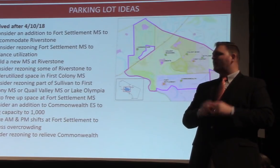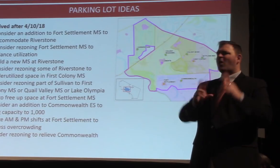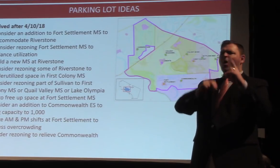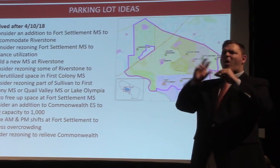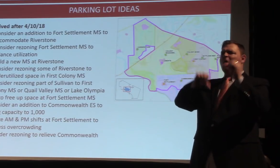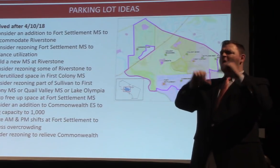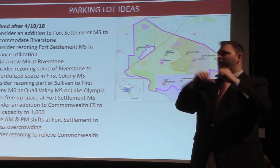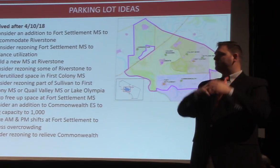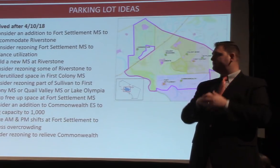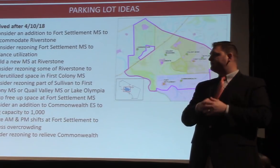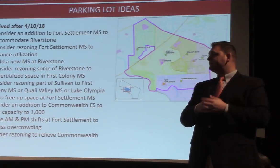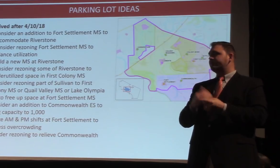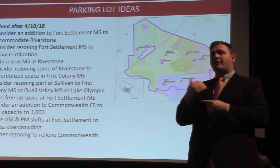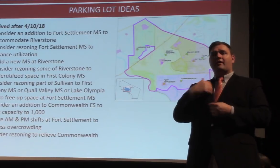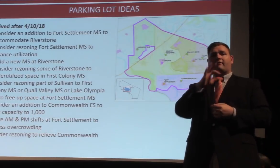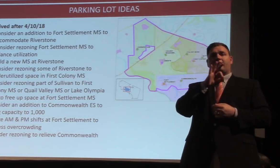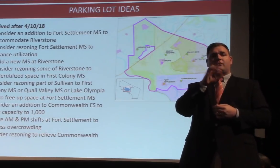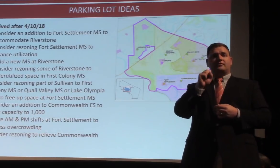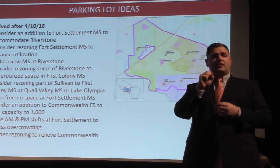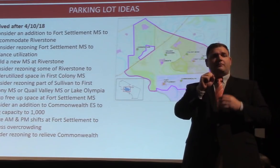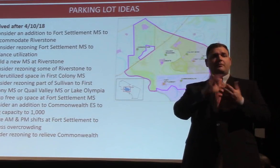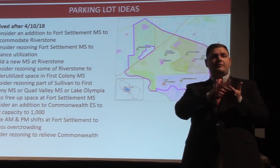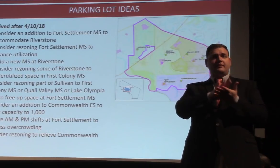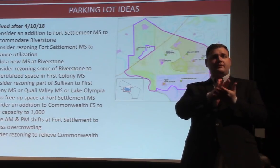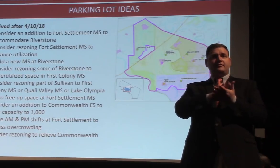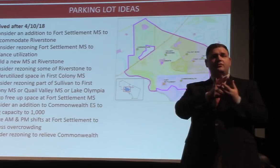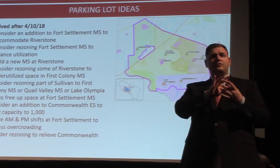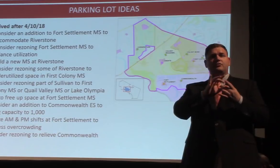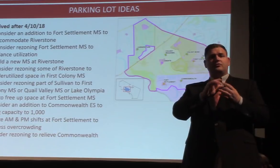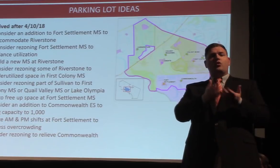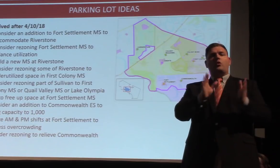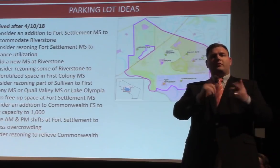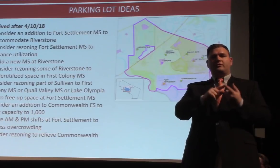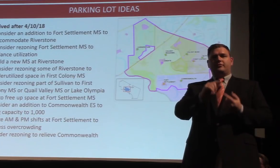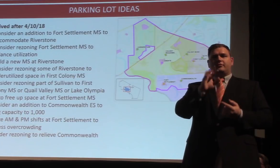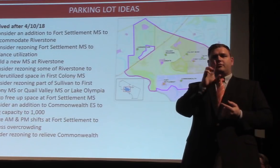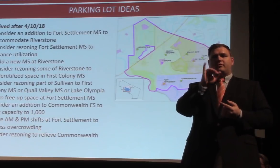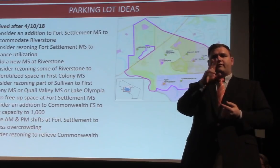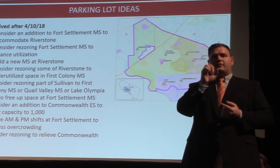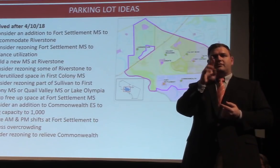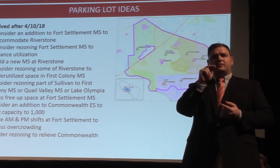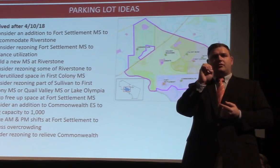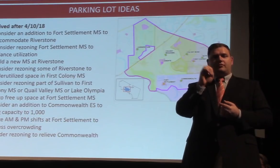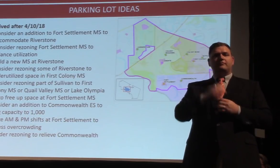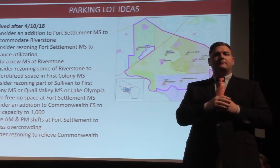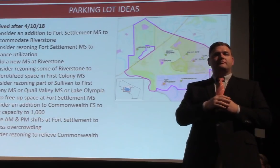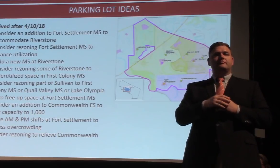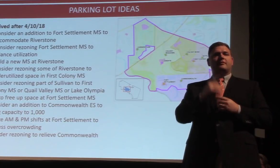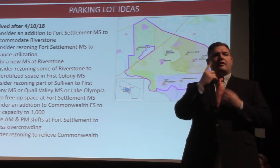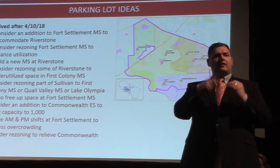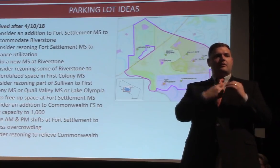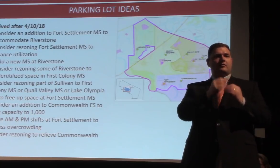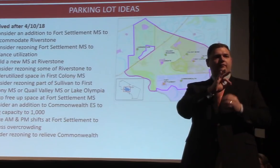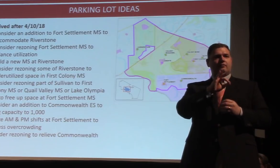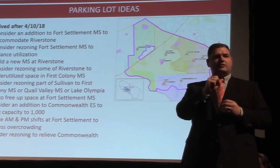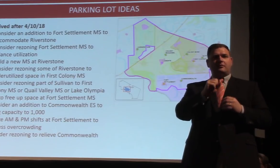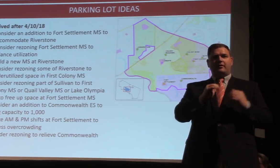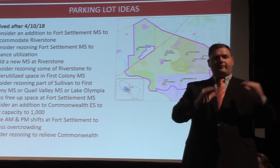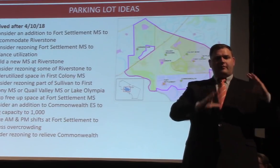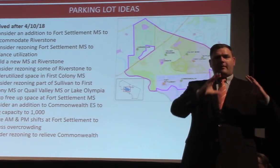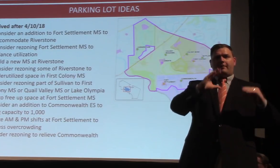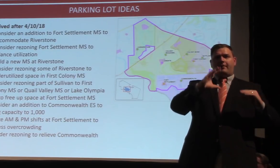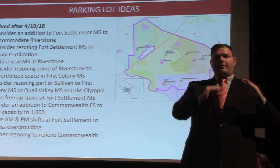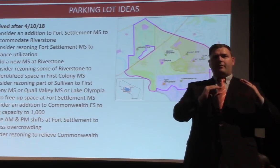addition on Fort Settlement Middle School to accommodate Riverstone. Consider rezoning Fort Settlement to balance utilization. Build a new middle school at